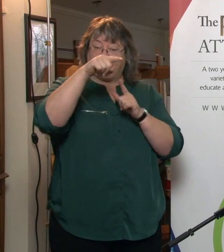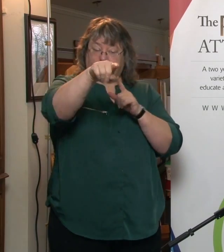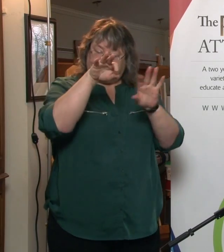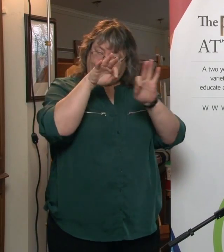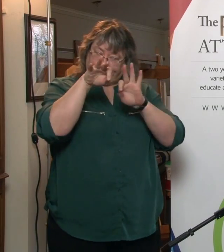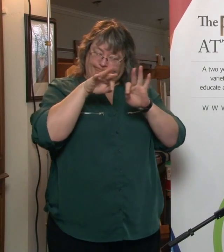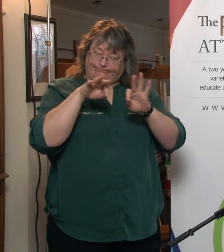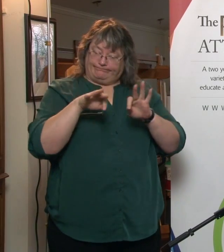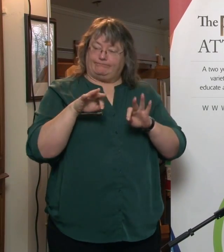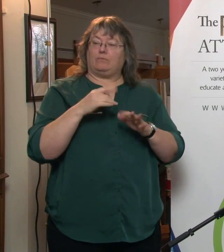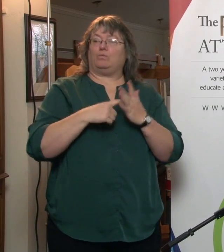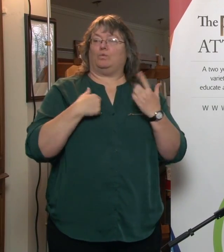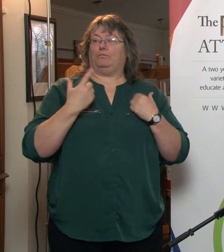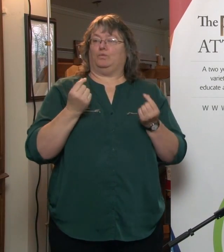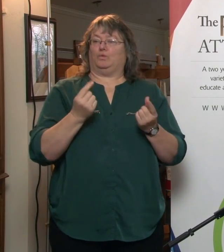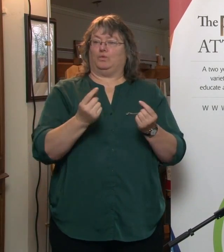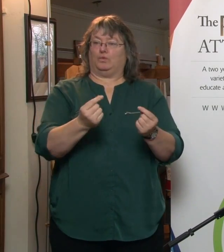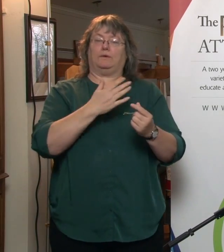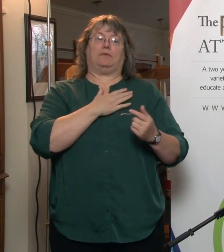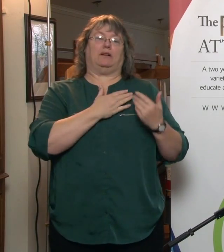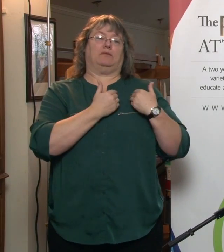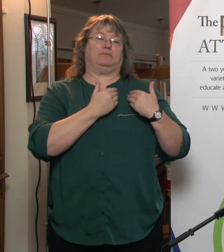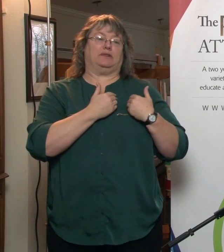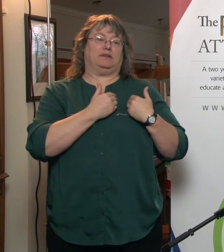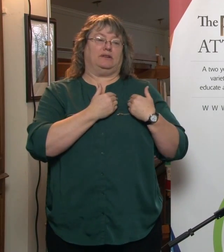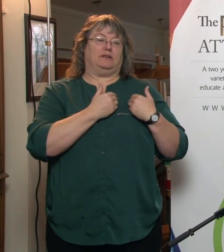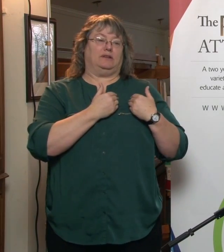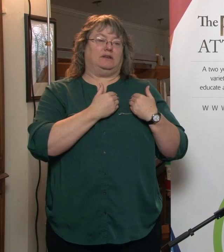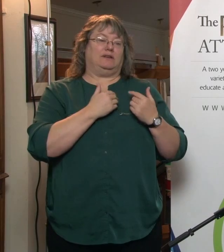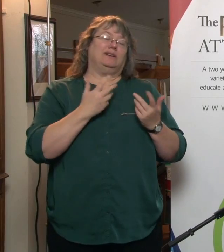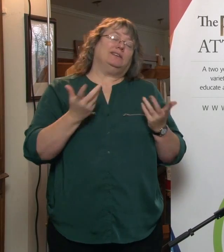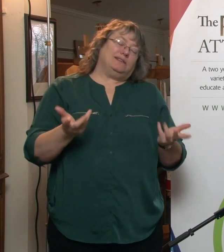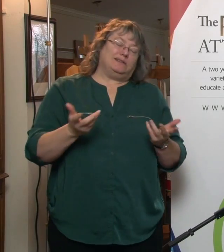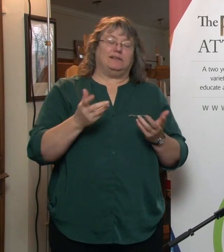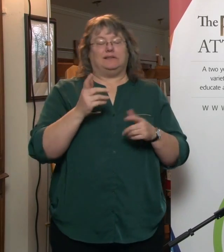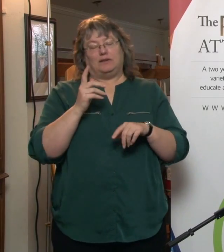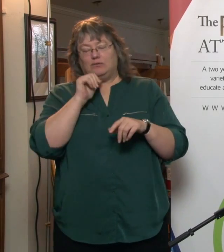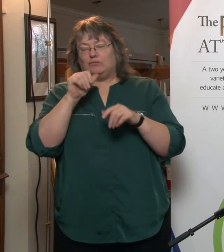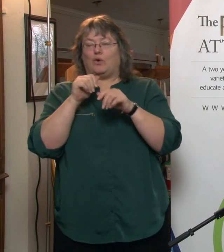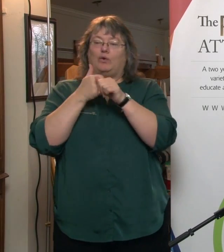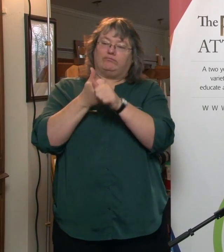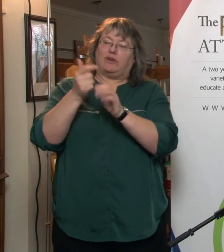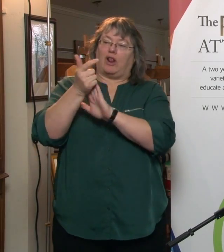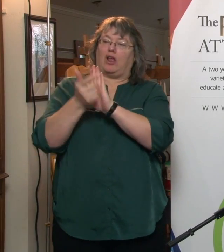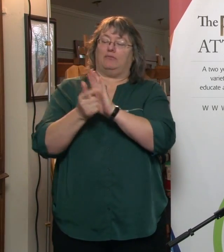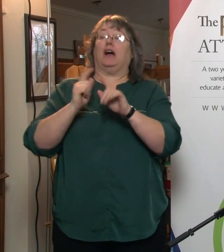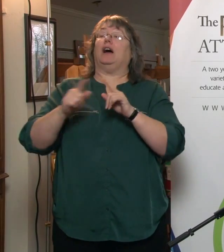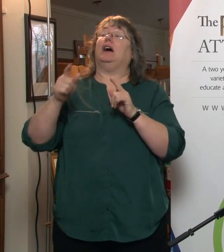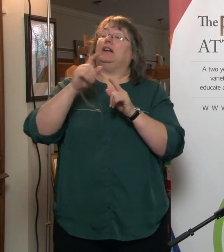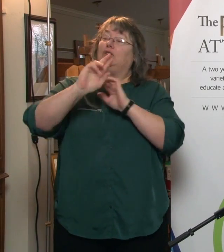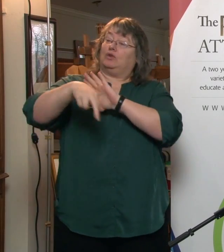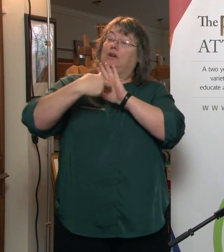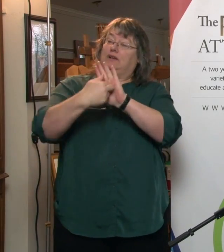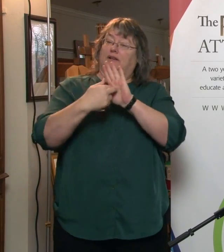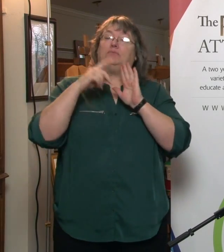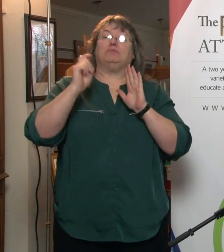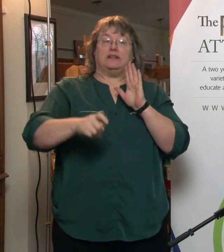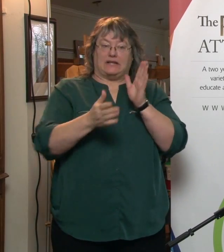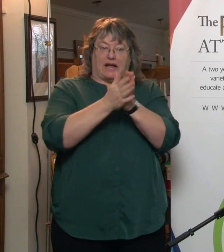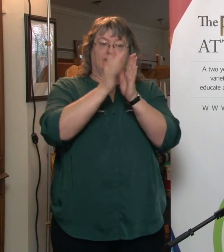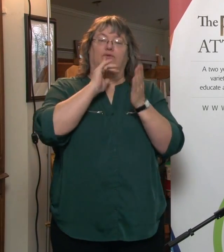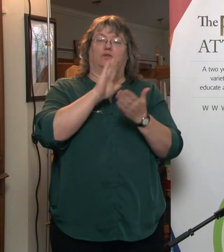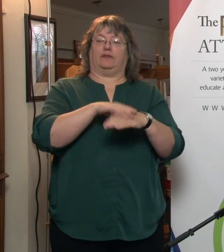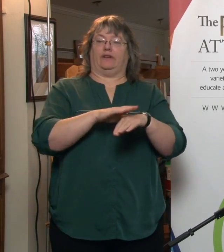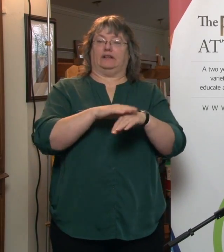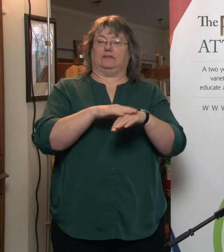of these things so I know what I'm doing. I don't think that could be legally binding, but it certainly would encourage the attorney to get this advice. The Ontario